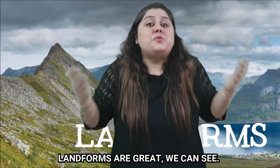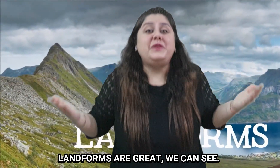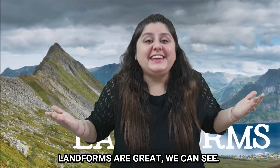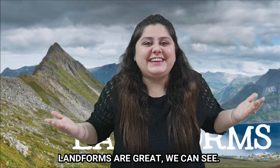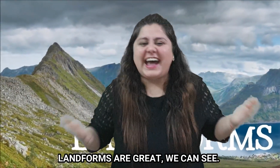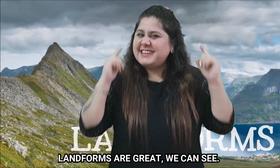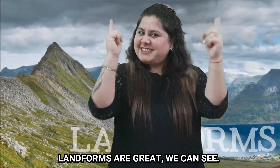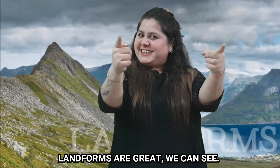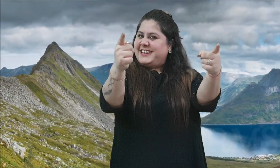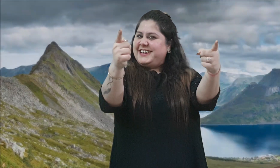can see.